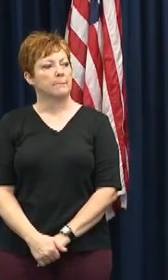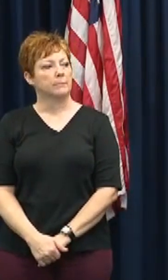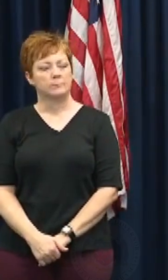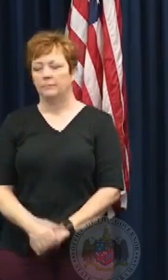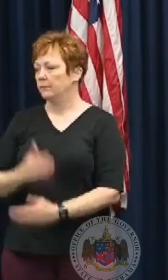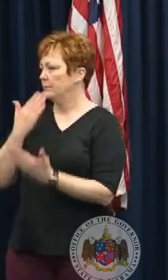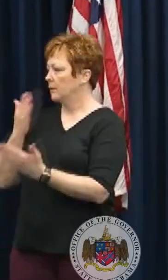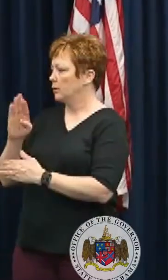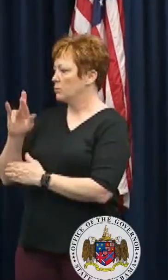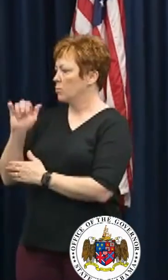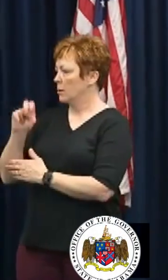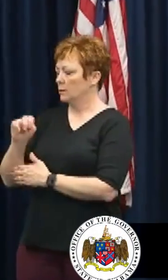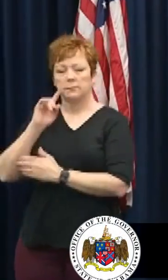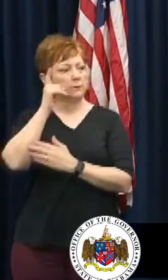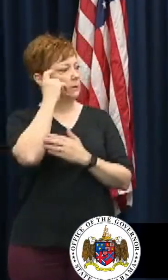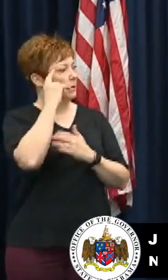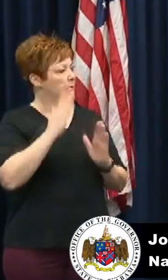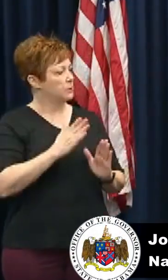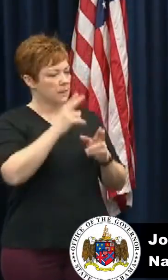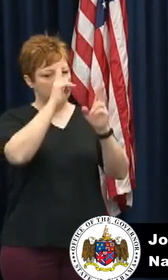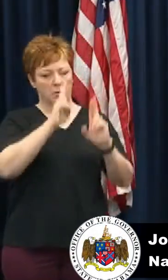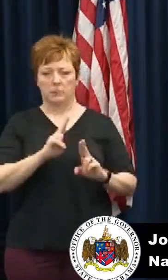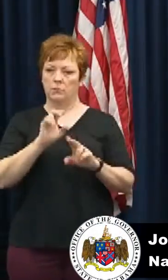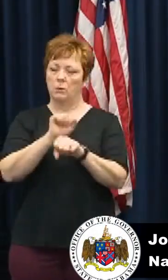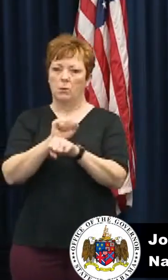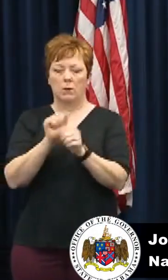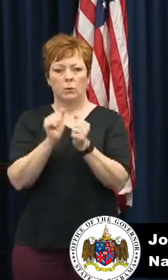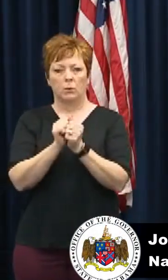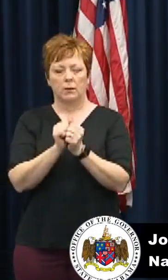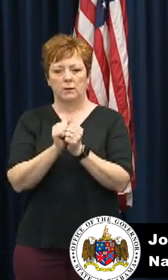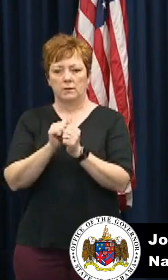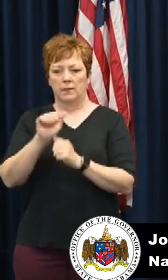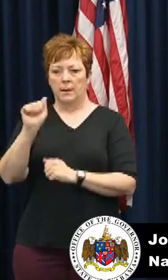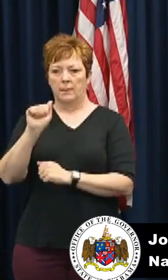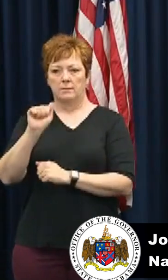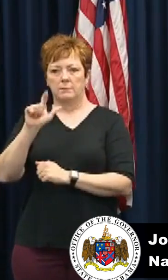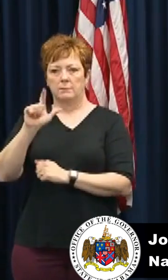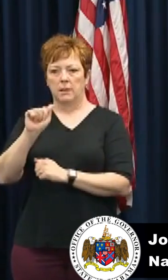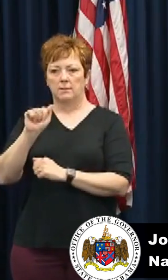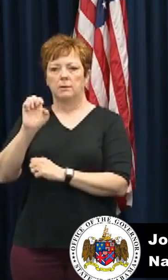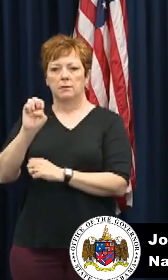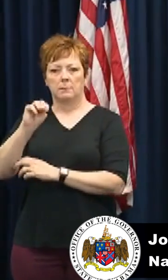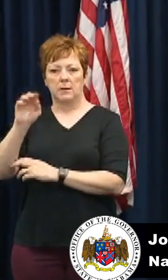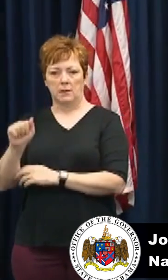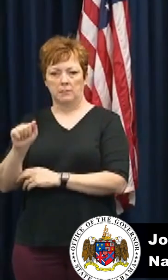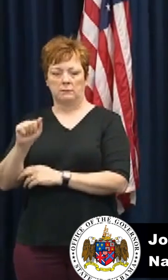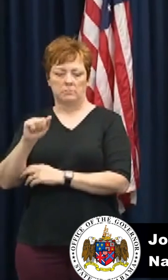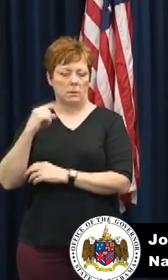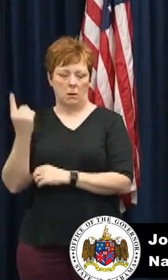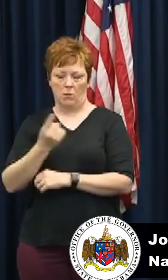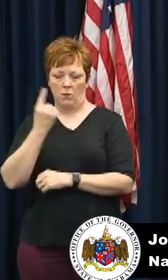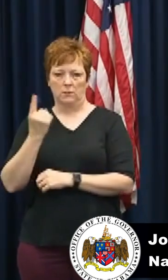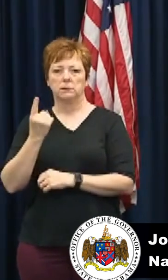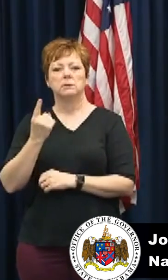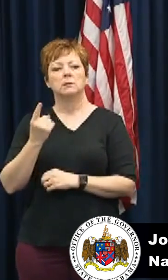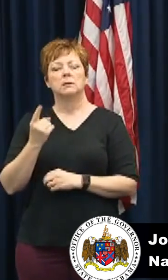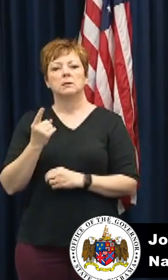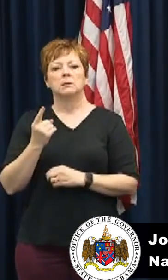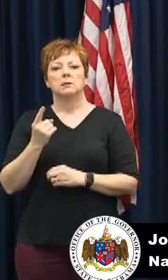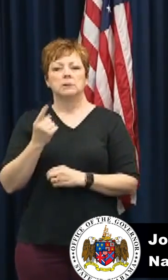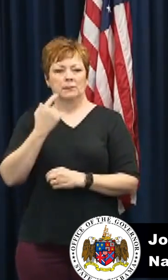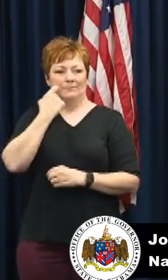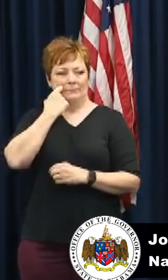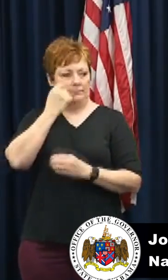Thank you, Brian. Governor, it's an honor to work with the Alabama Emergency Management Agency. As always, some late information.